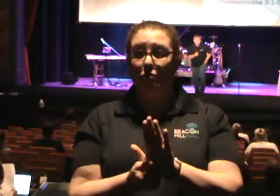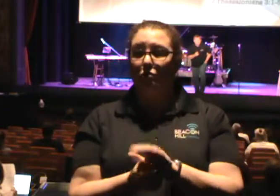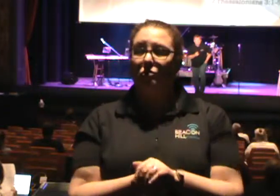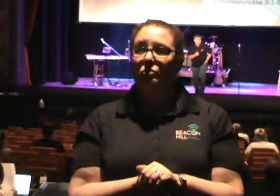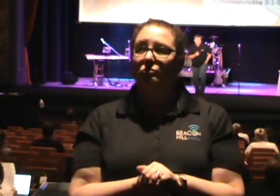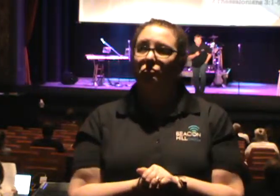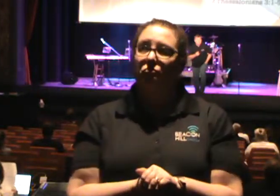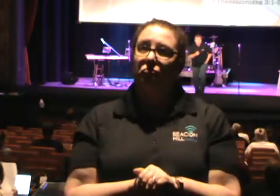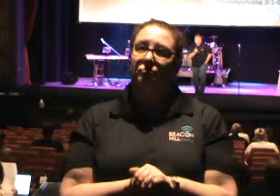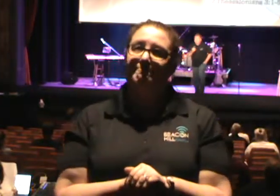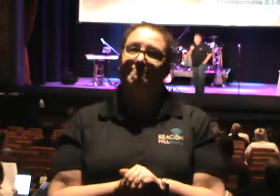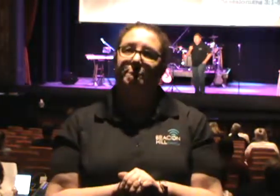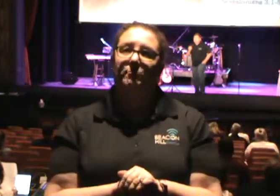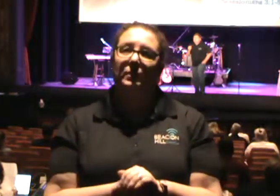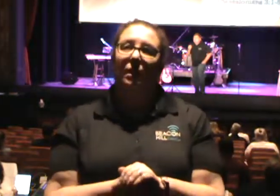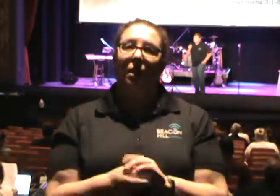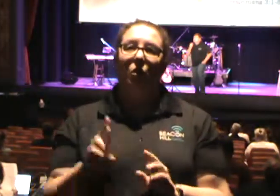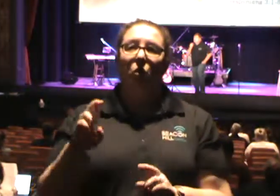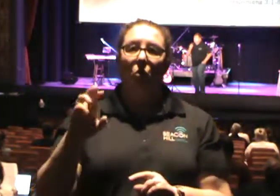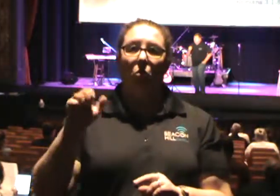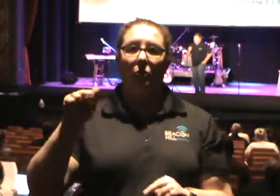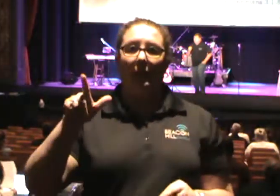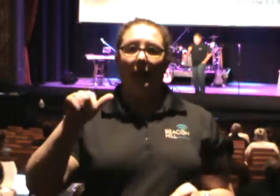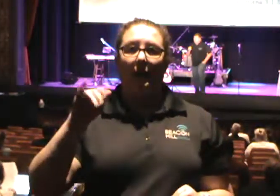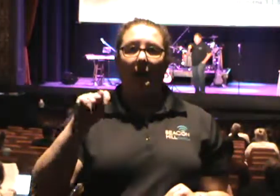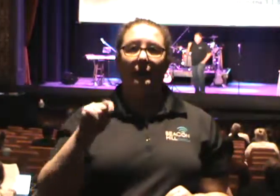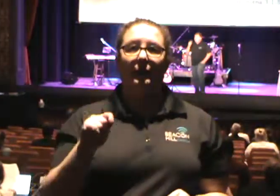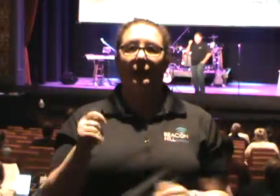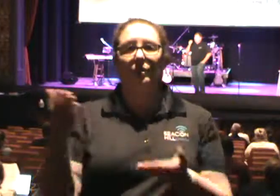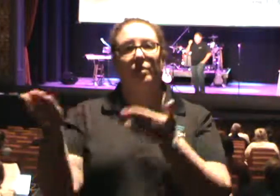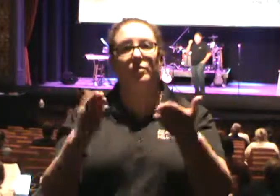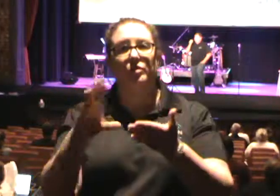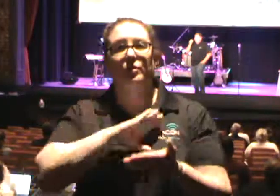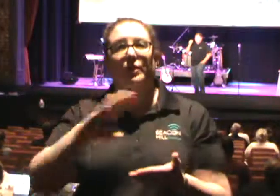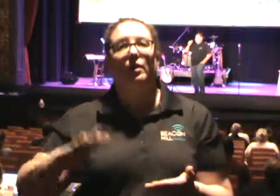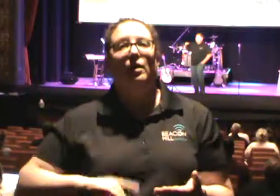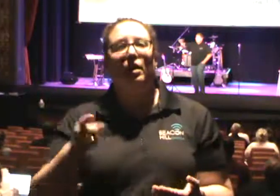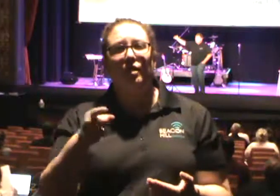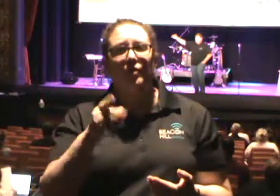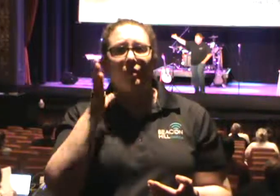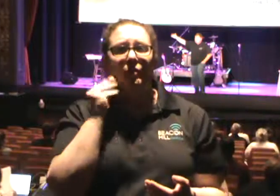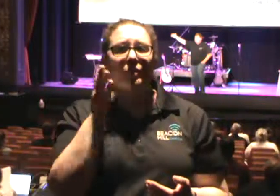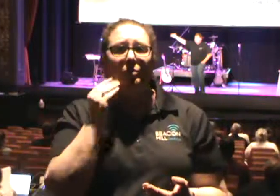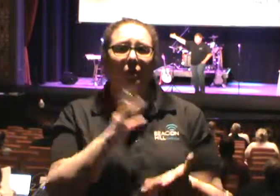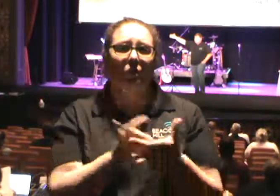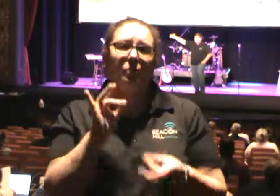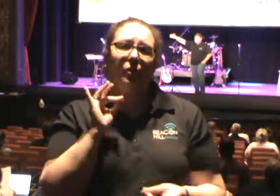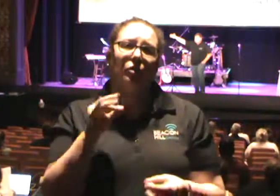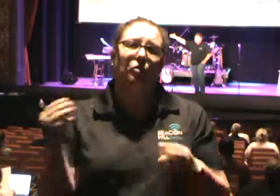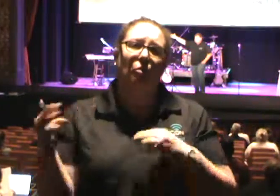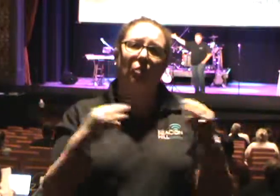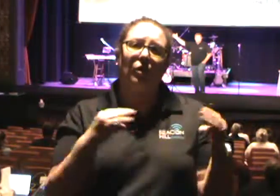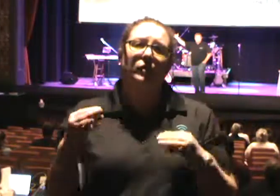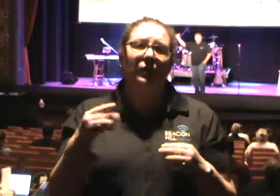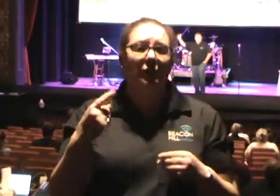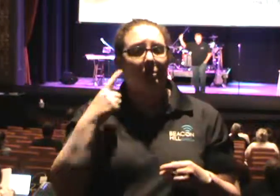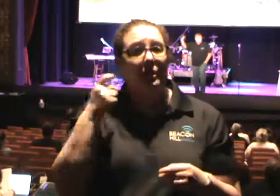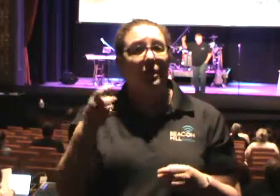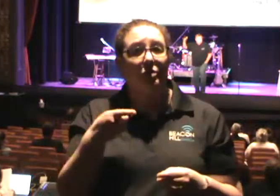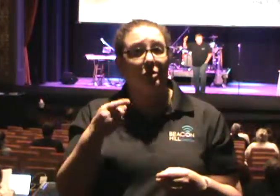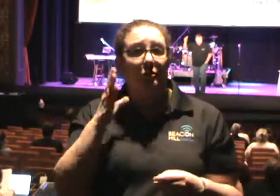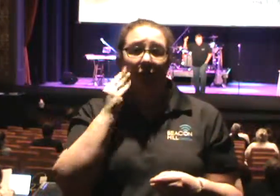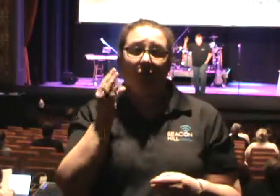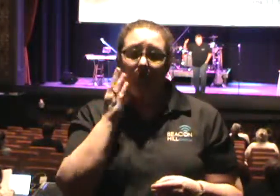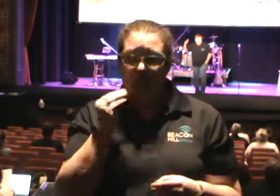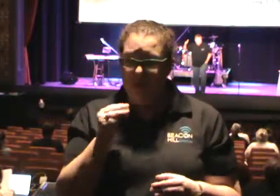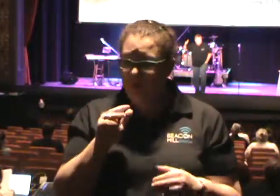oppositions. Has anybody ever gone through spiritual warfare because you've taken a step of faith in Christ Jesus? Has anybody made